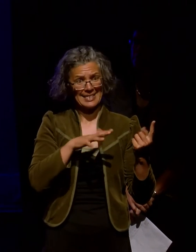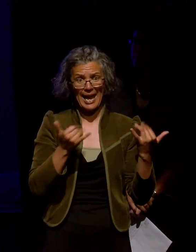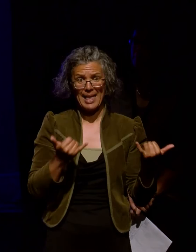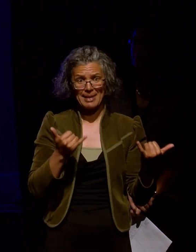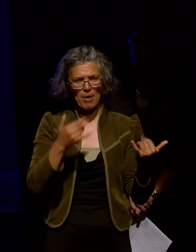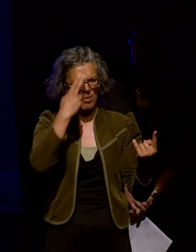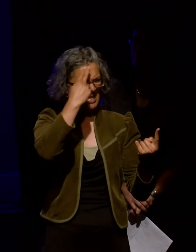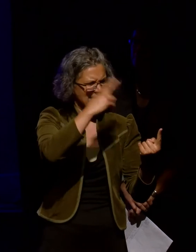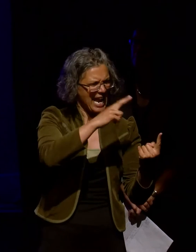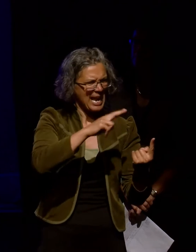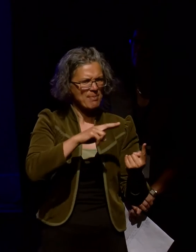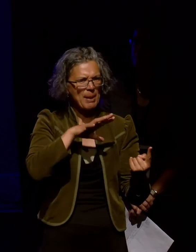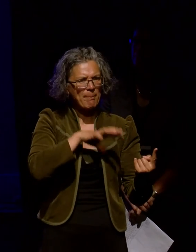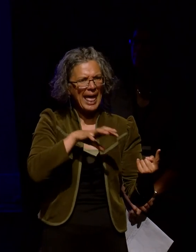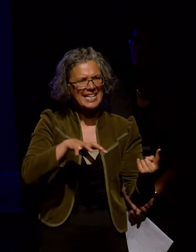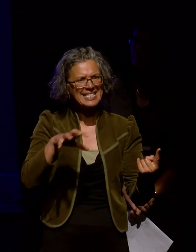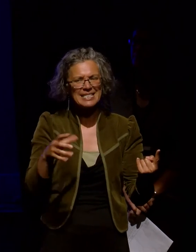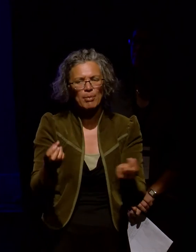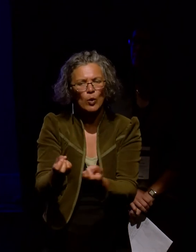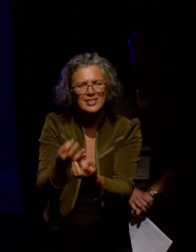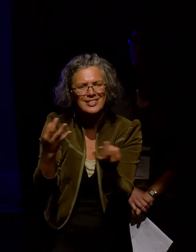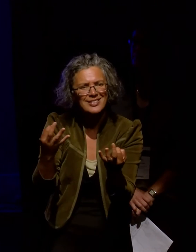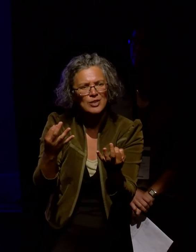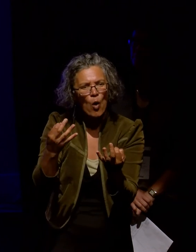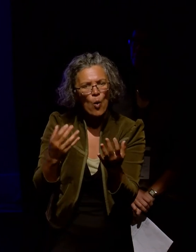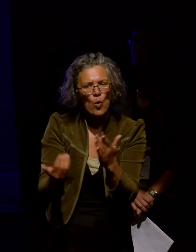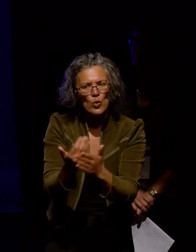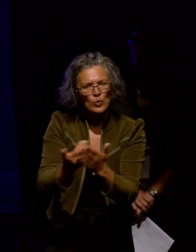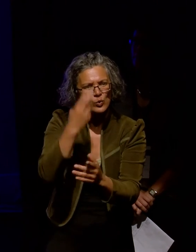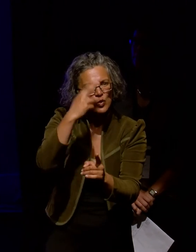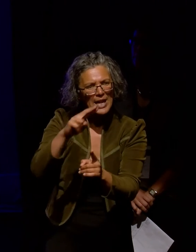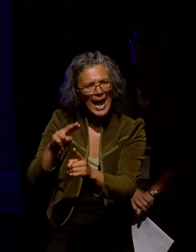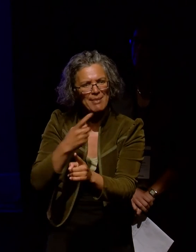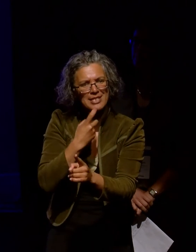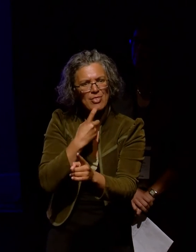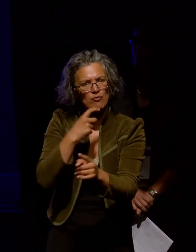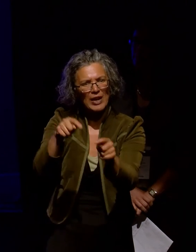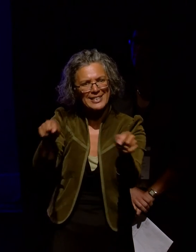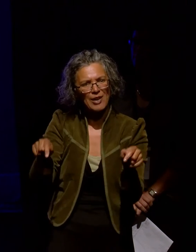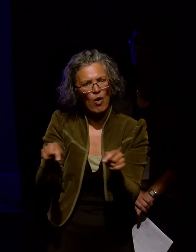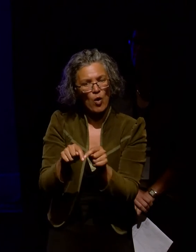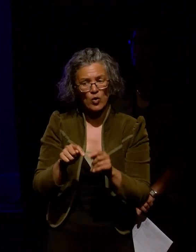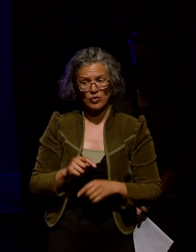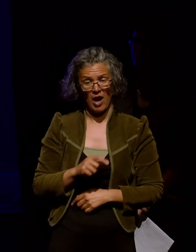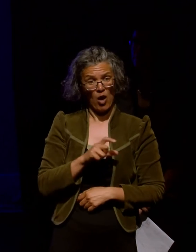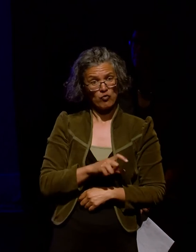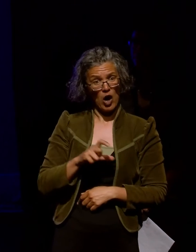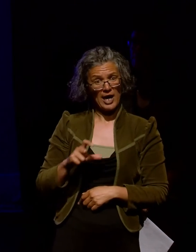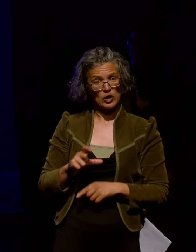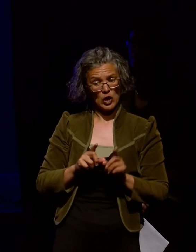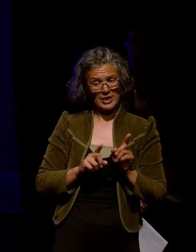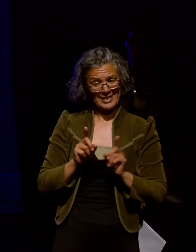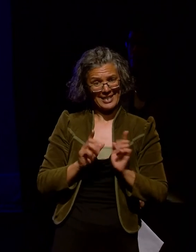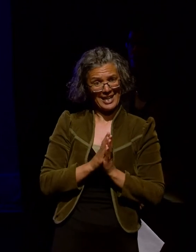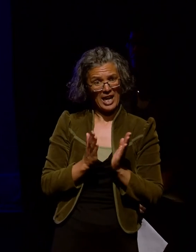naming places with no street names in Canterbury's cleared red zone and Christchurch City Library's manually created index